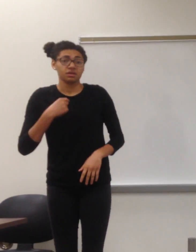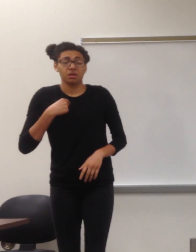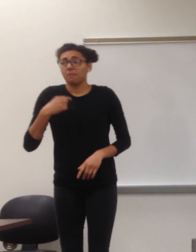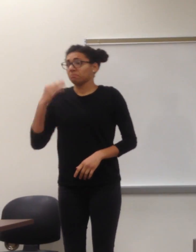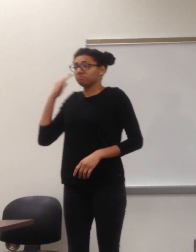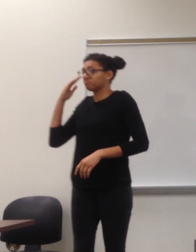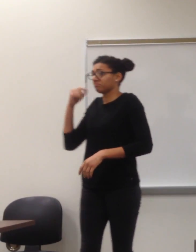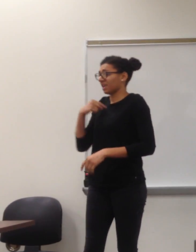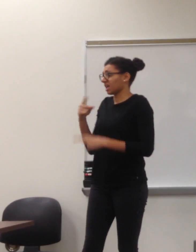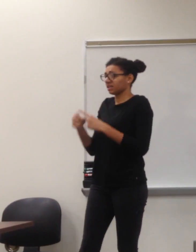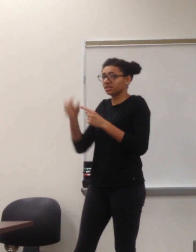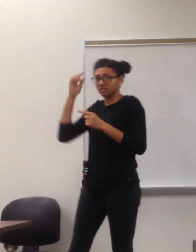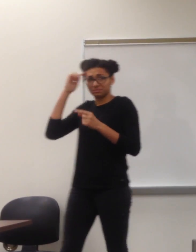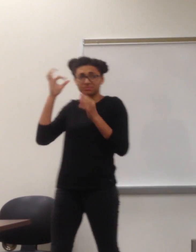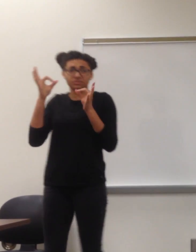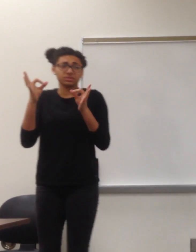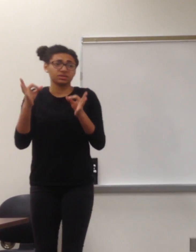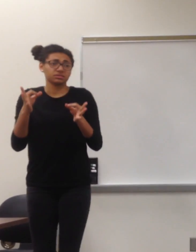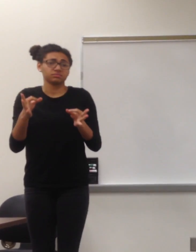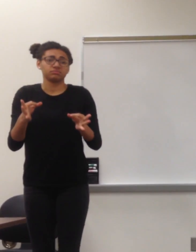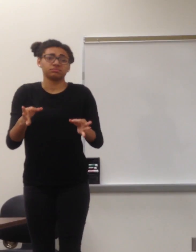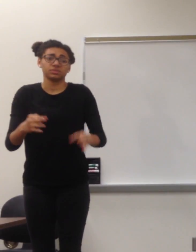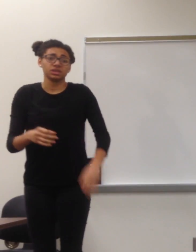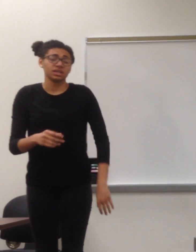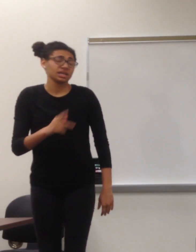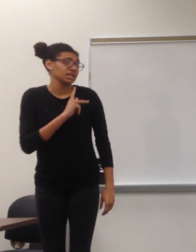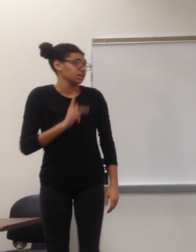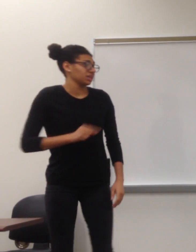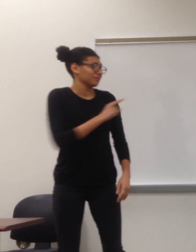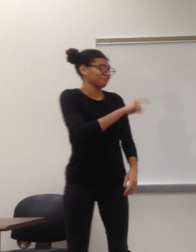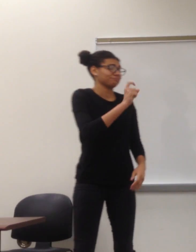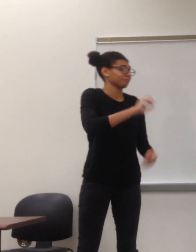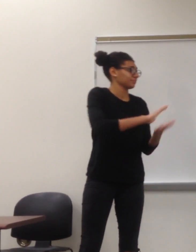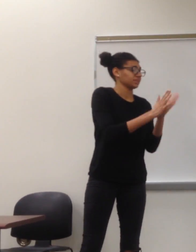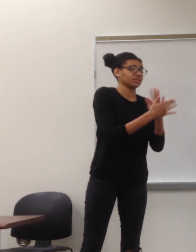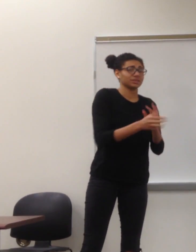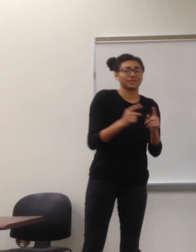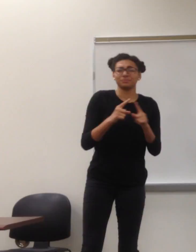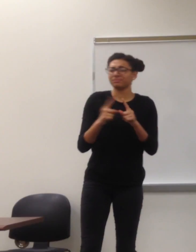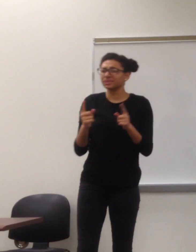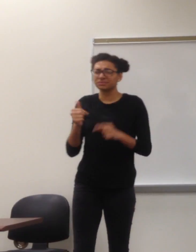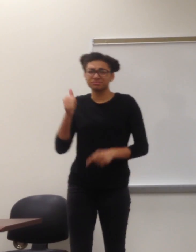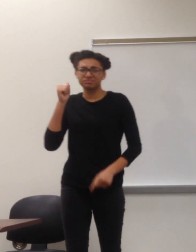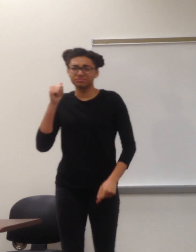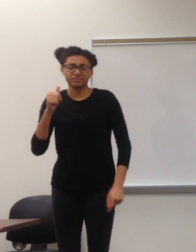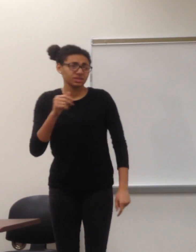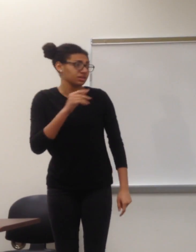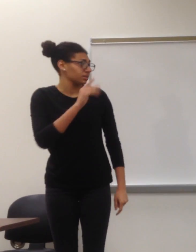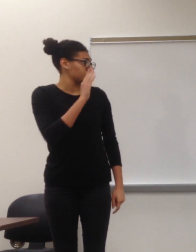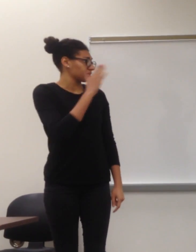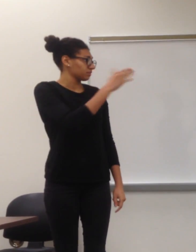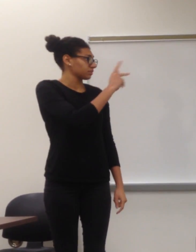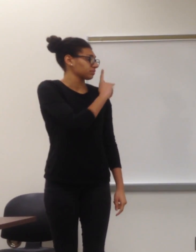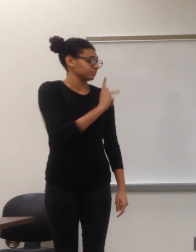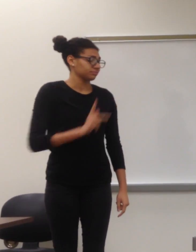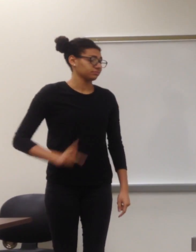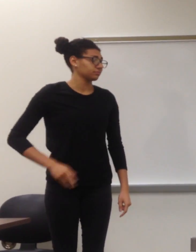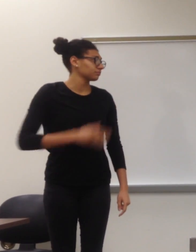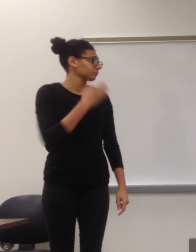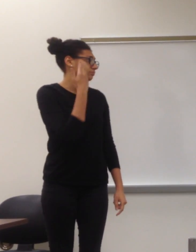but what I can't decide, why won't he be the king? I know he is, the king I see